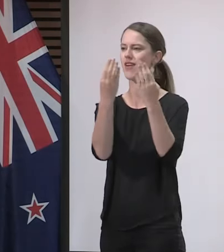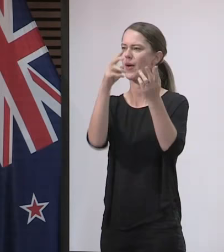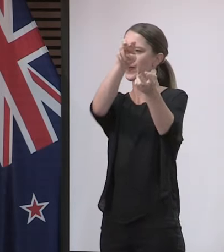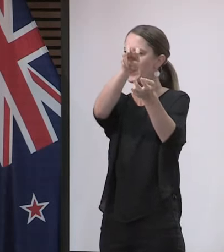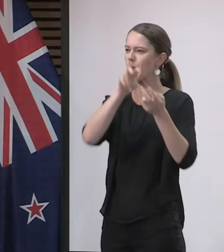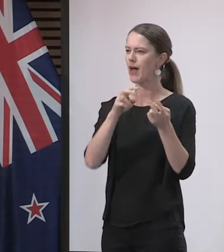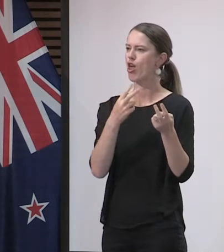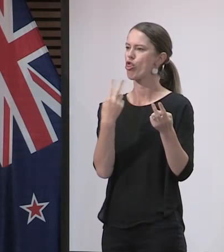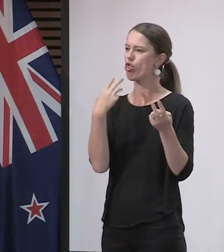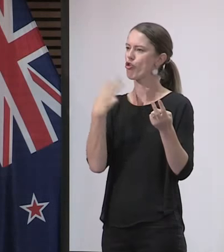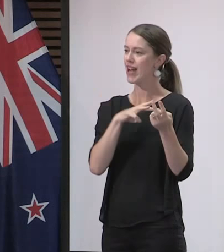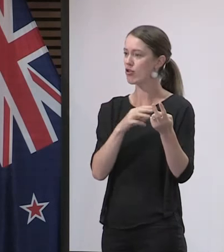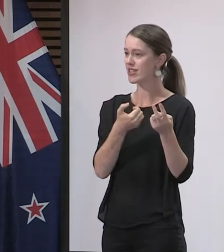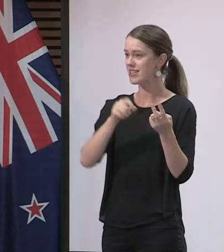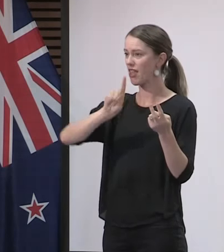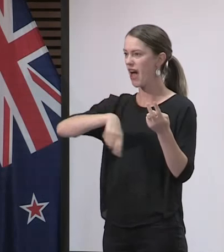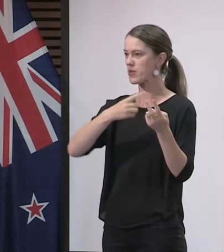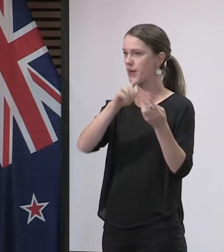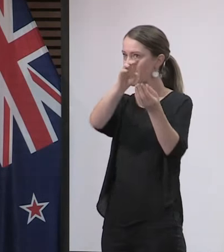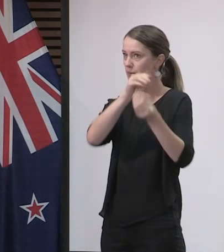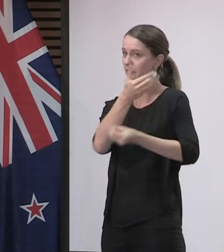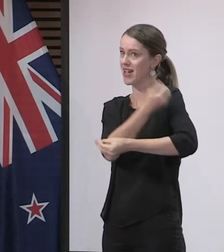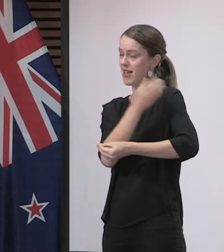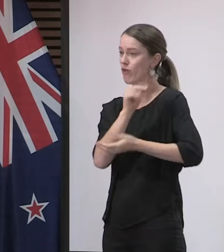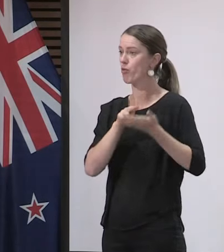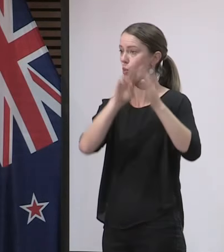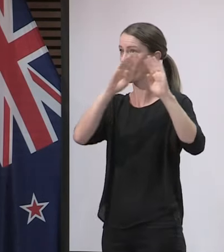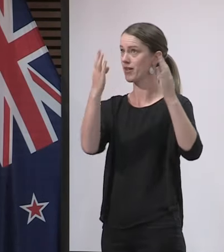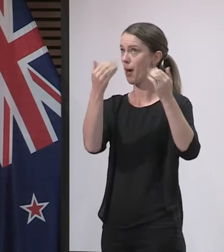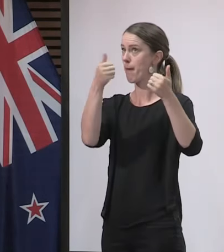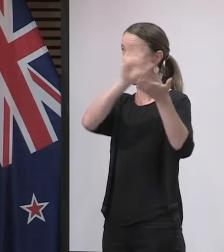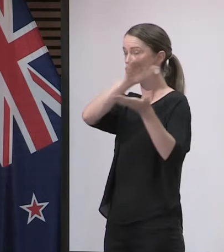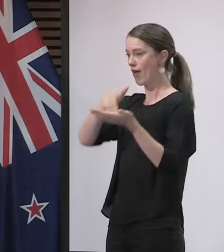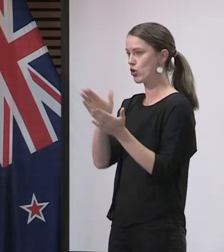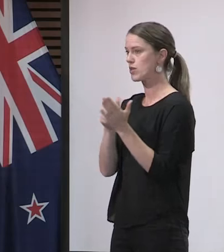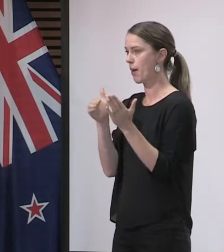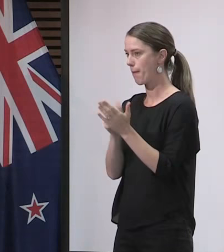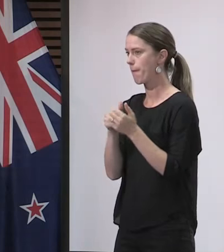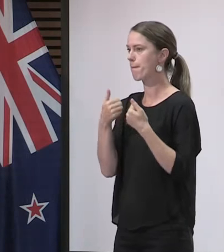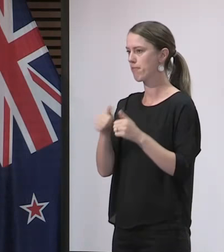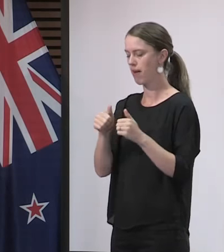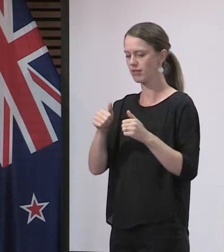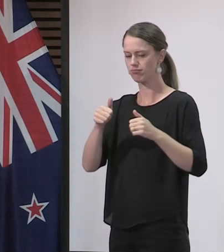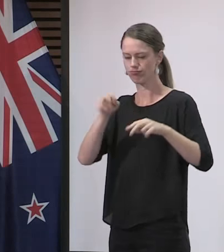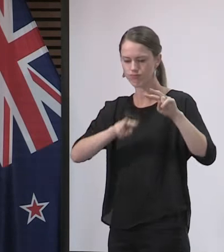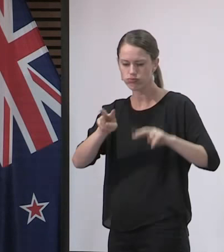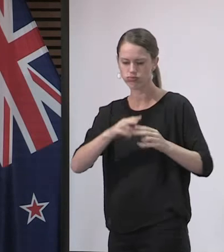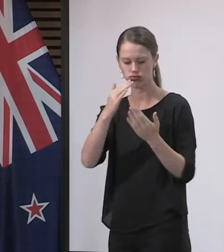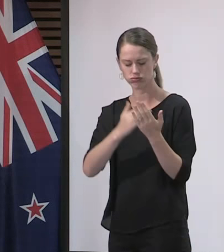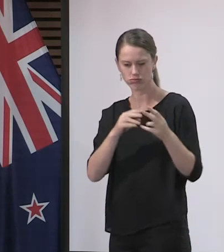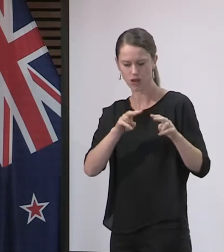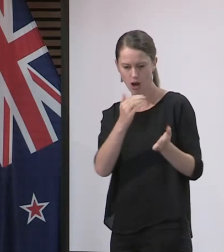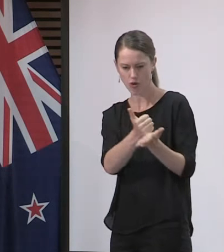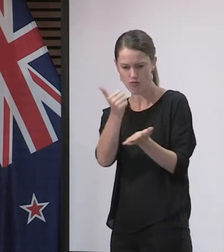Northern Hemisphere vaccine, which were available. Those have arrived in the country. They have passed through the regulatory process and have been